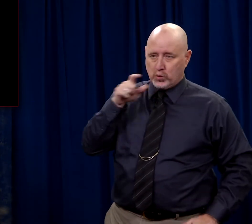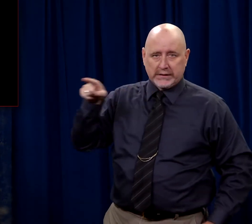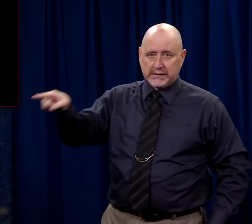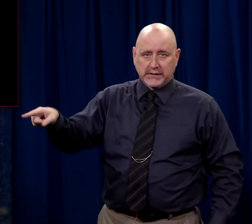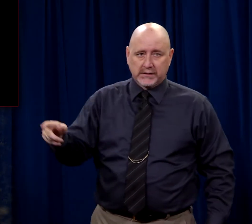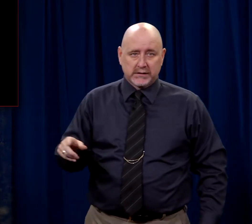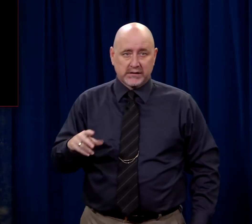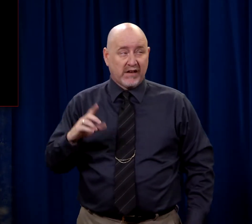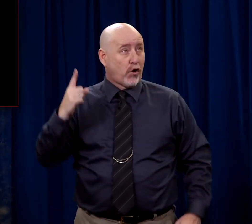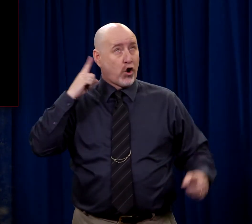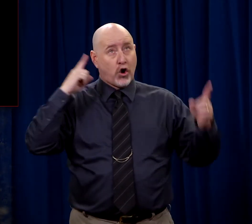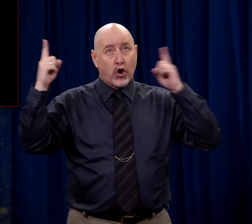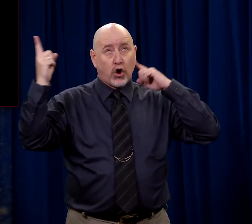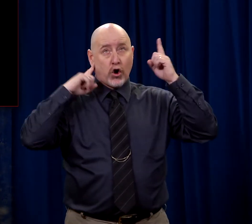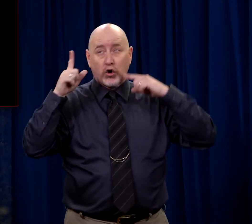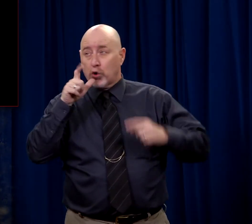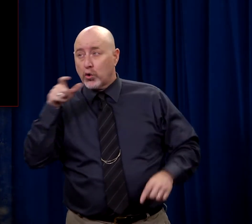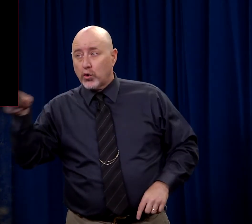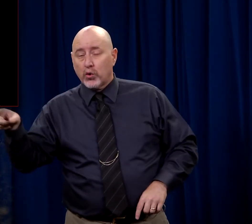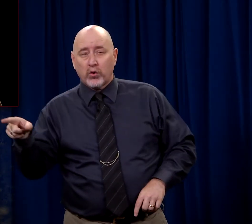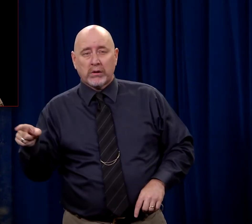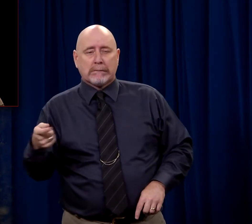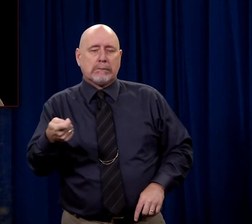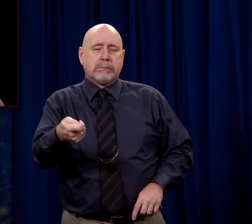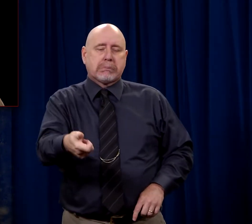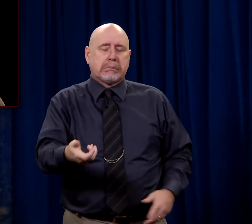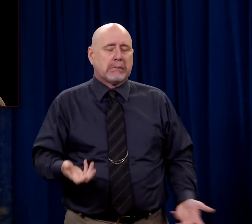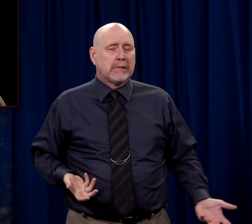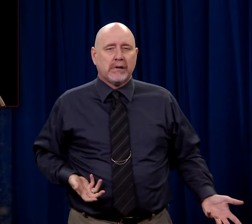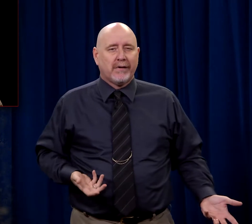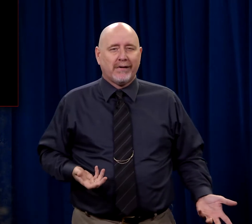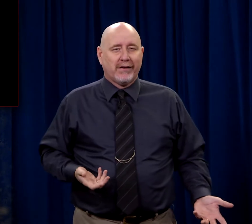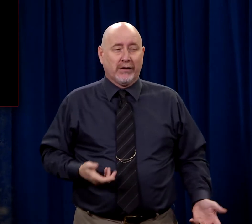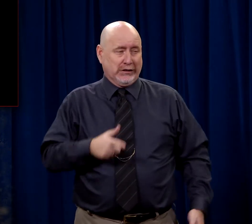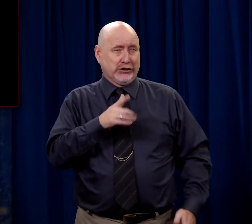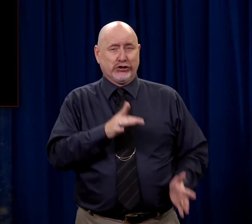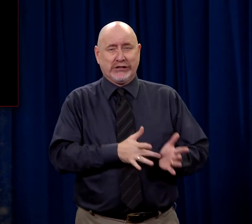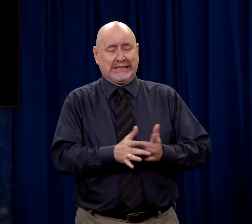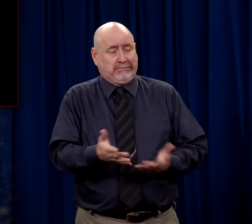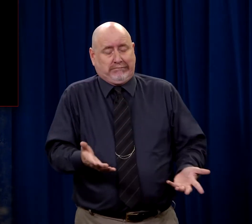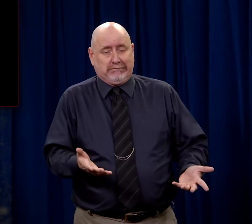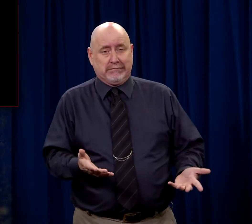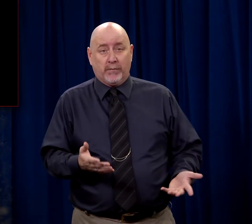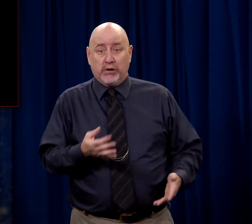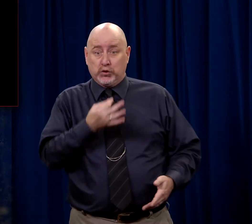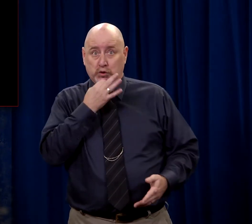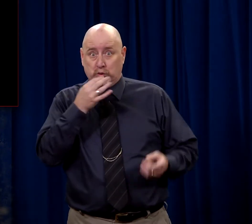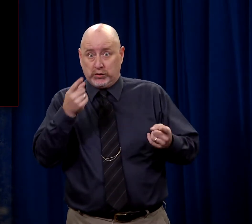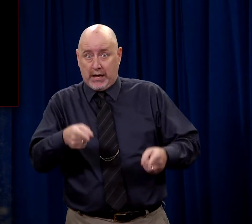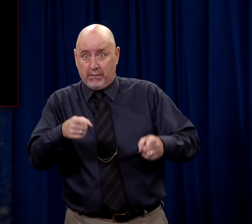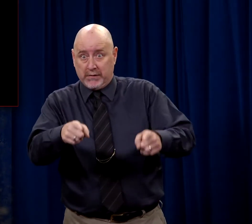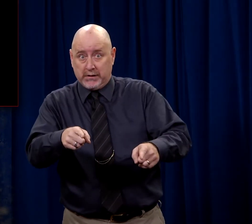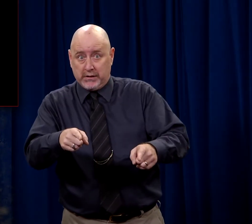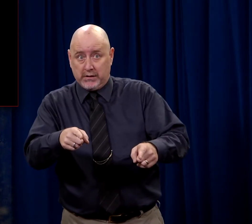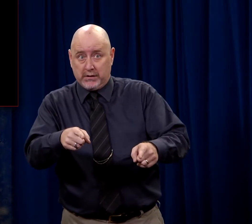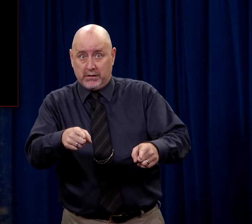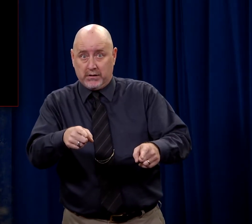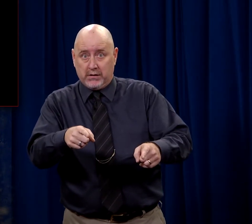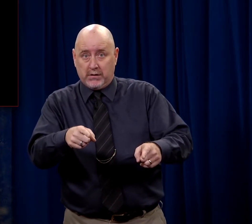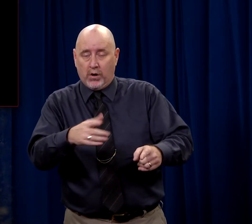Jesus. If they've ever heard of him it would be a scant knowledge. They don't know much about Jesus but what's about to happen? He's